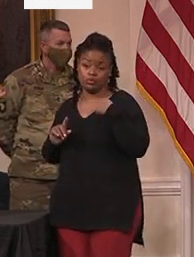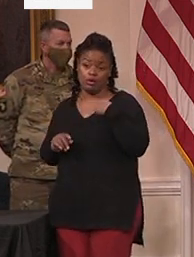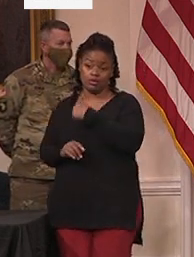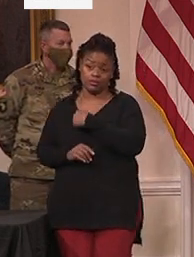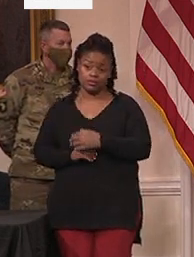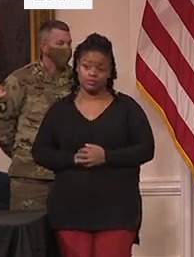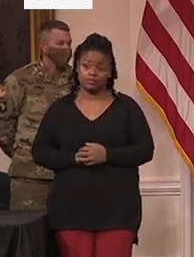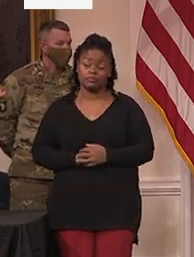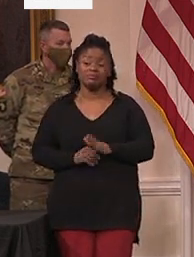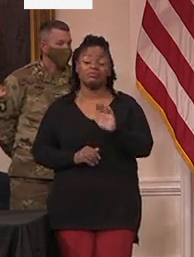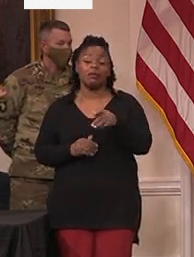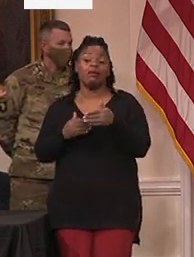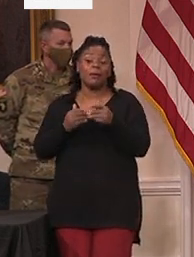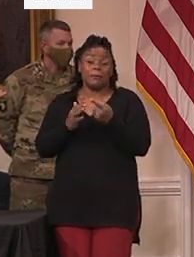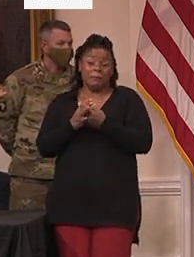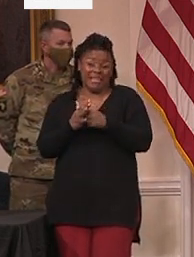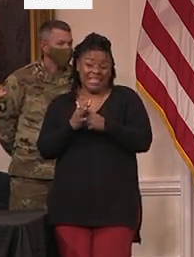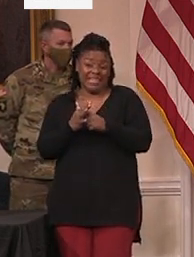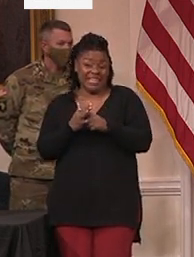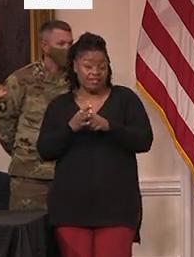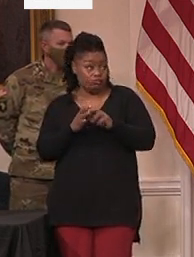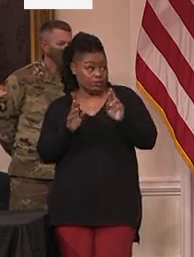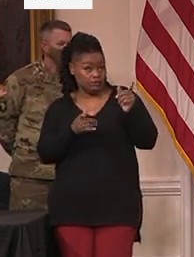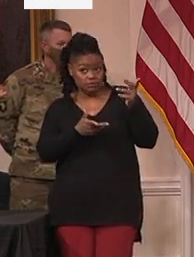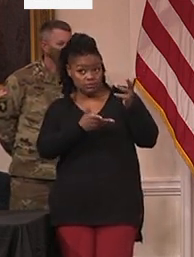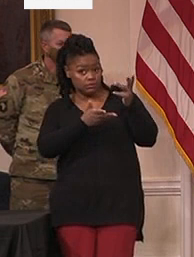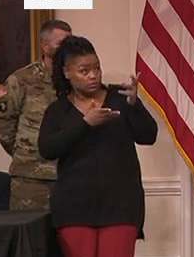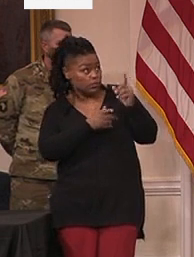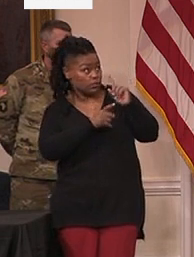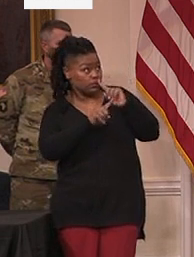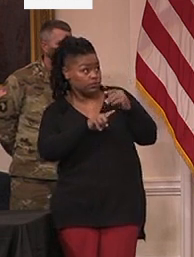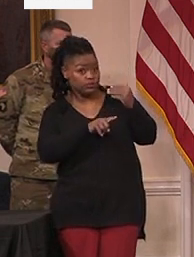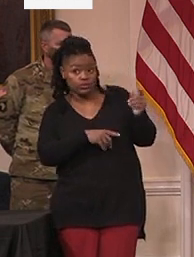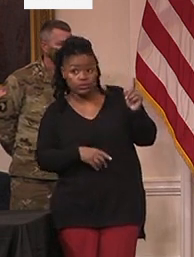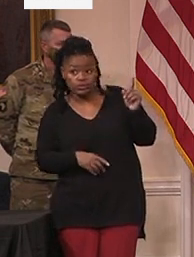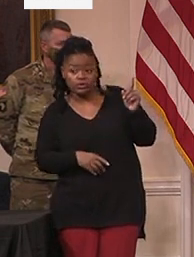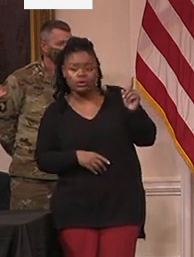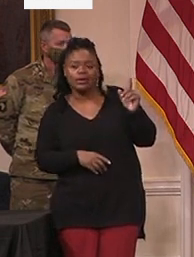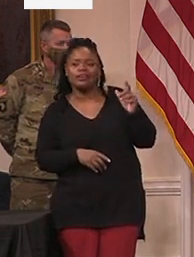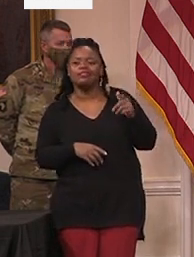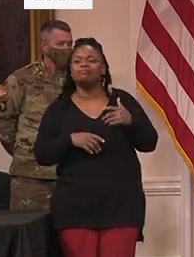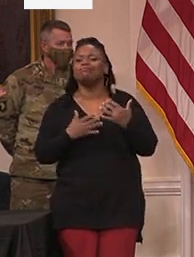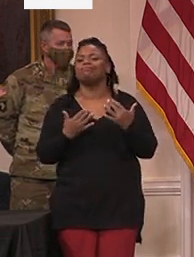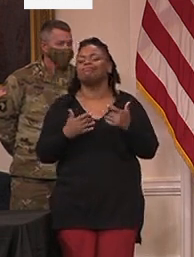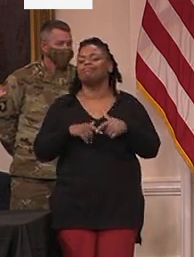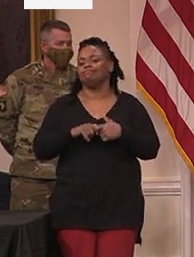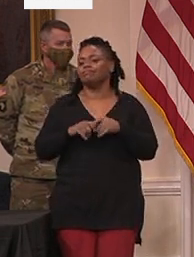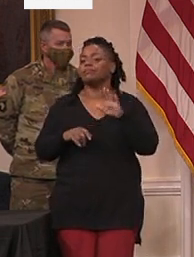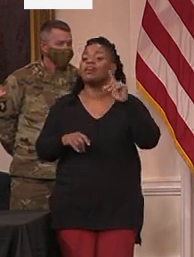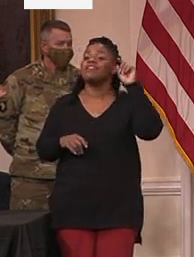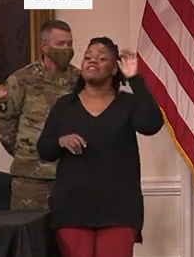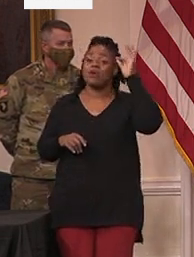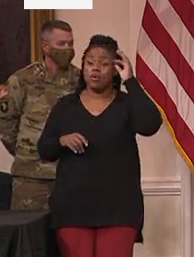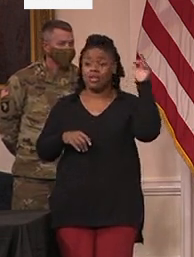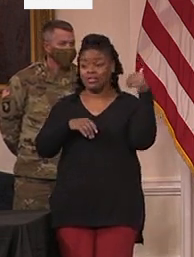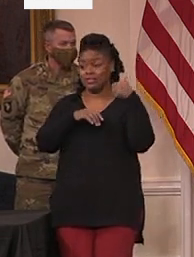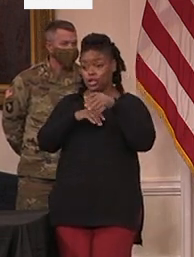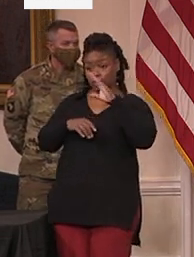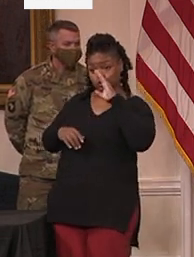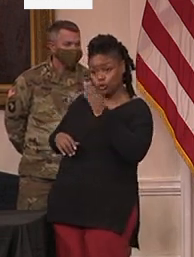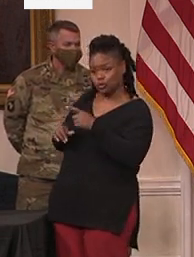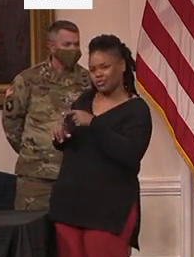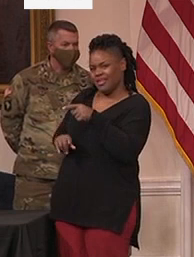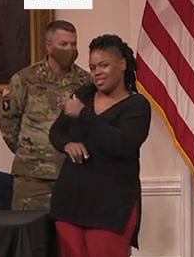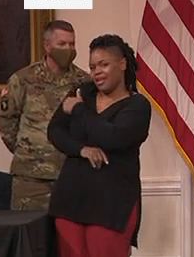a little bit of a lag time. Those orders are shipped out directly to the providers, to those vaccinators,